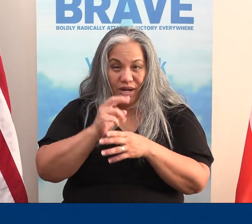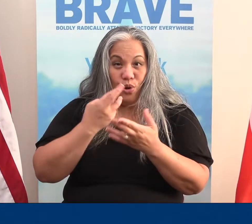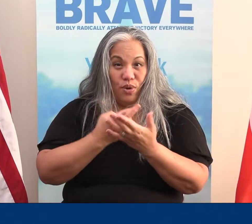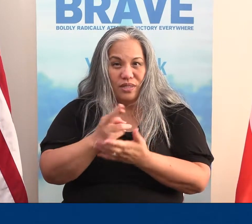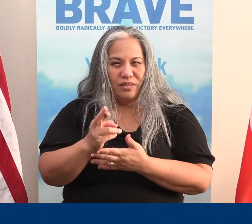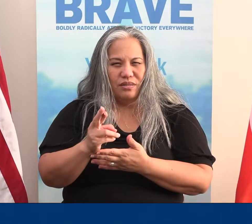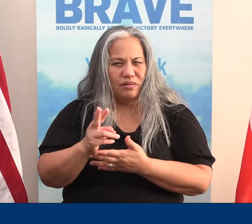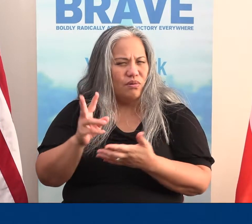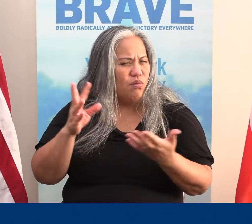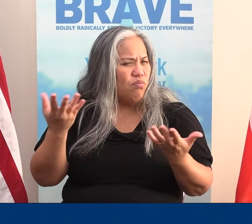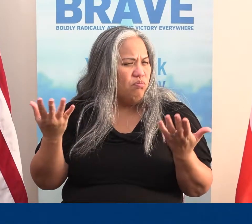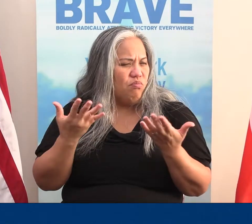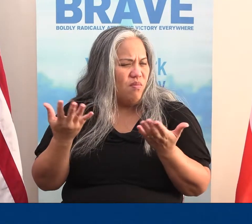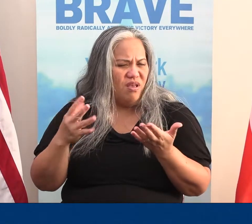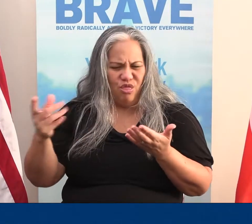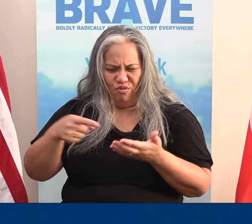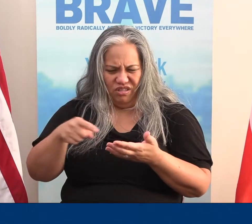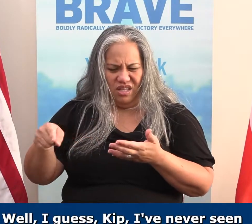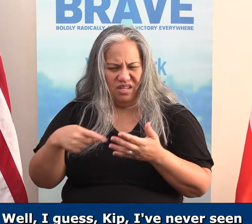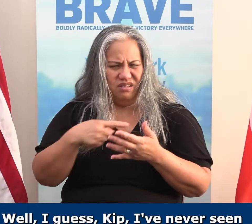in righteousness. Well, what are those things? Well,